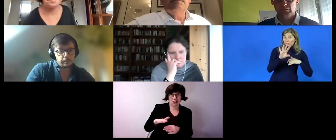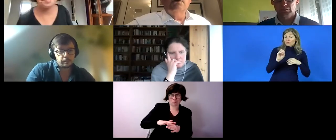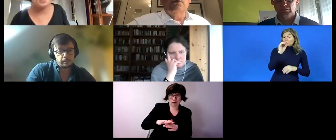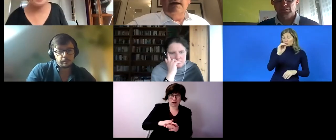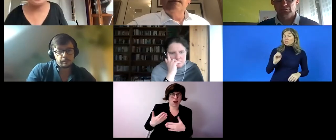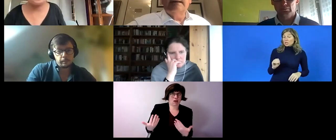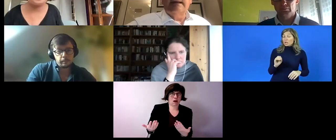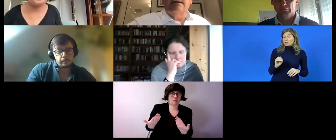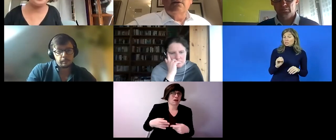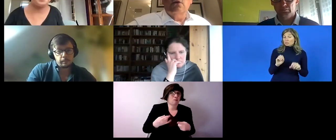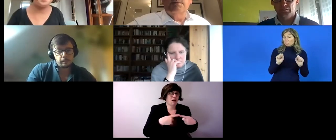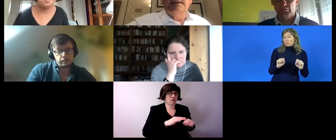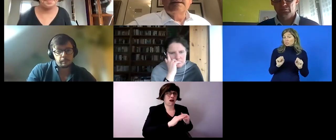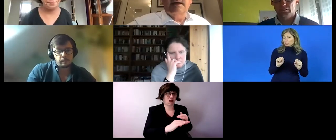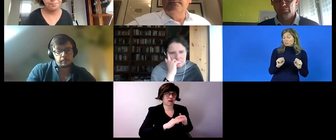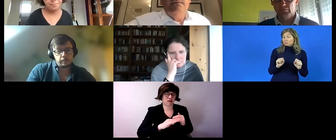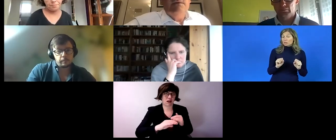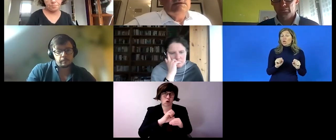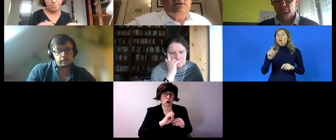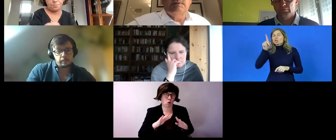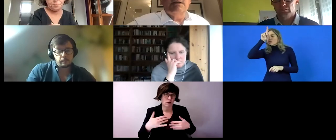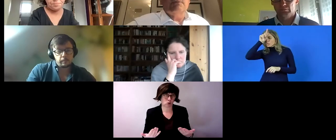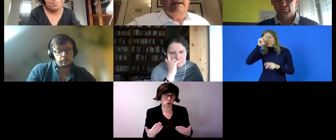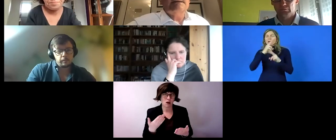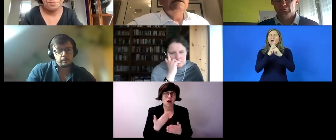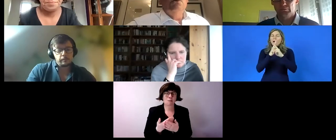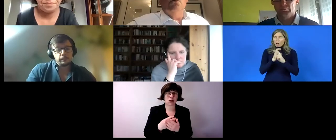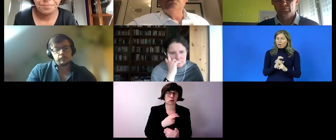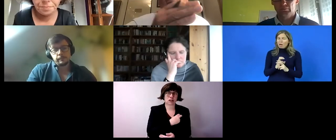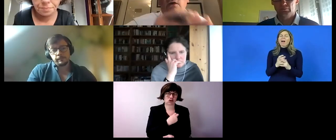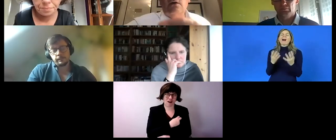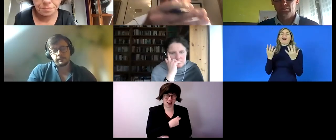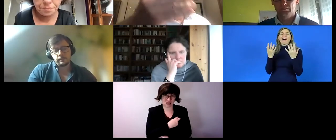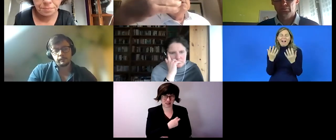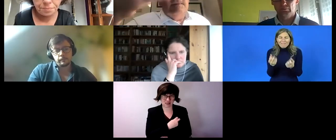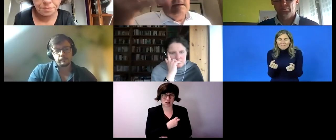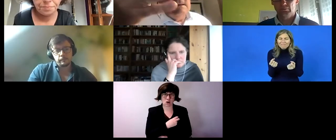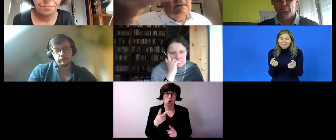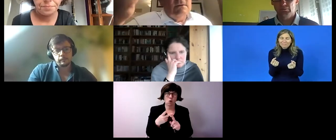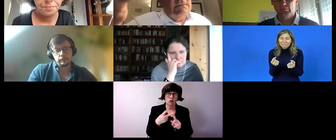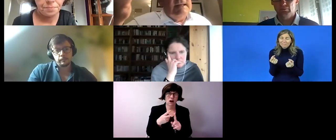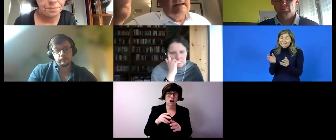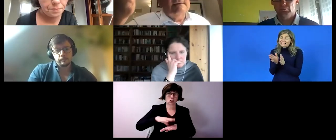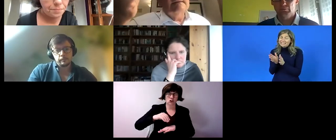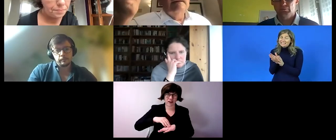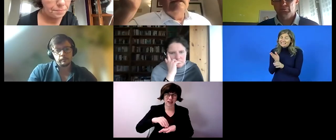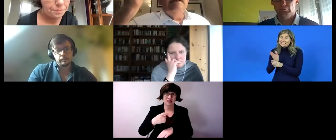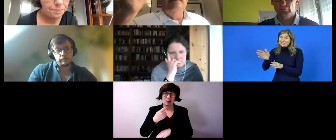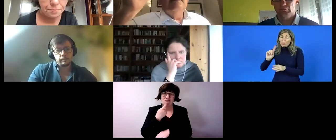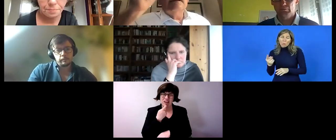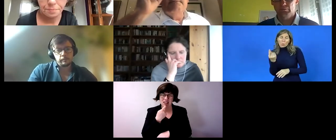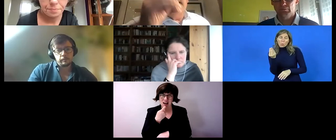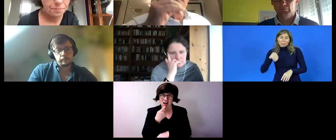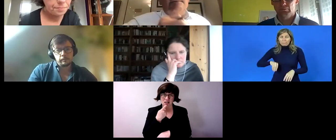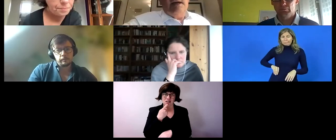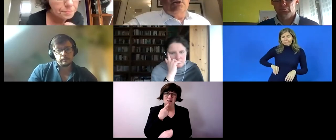work germany and austria do have the sector with which only pays pocket money and not a minimum wage but we